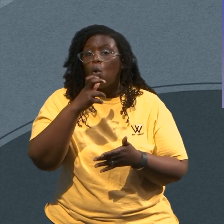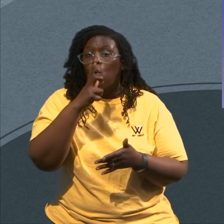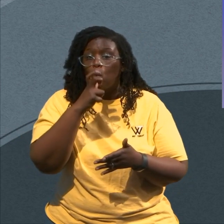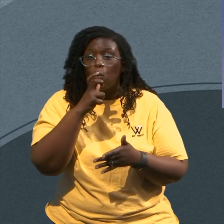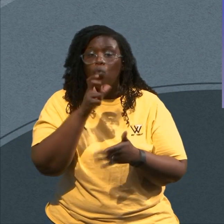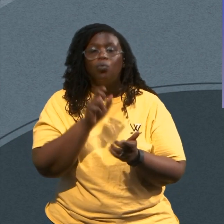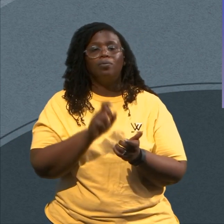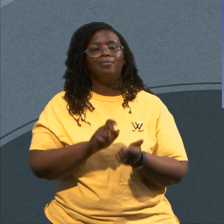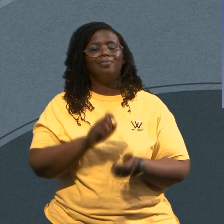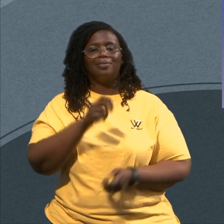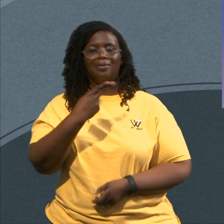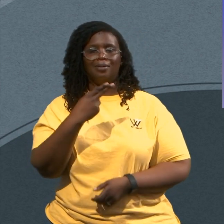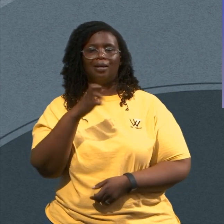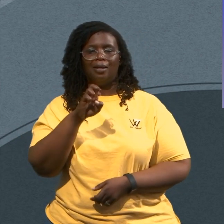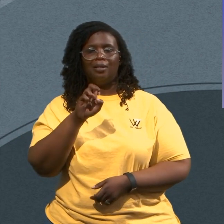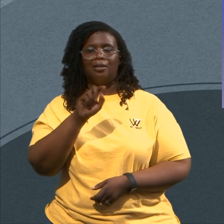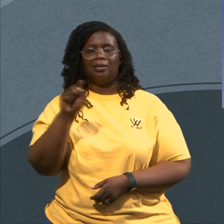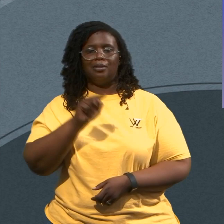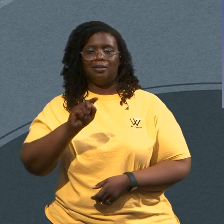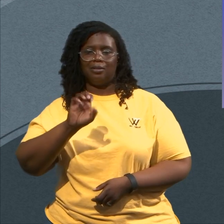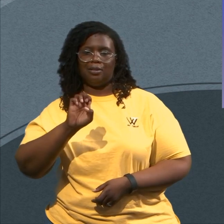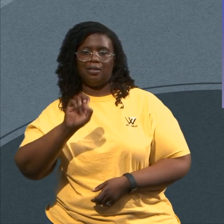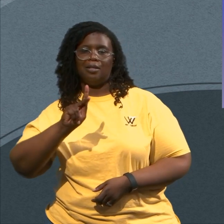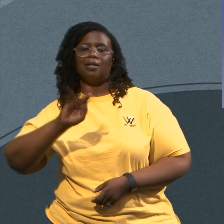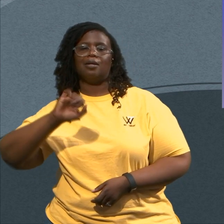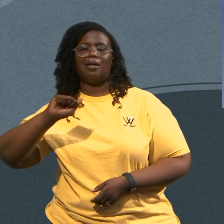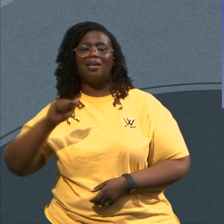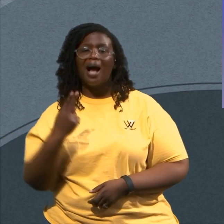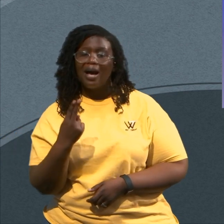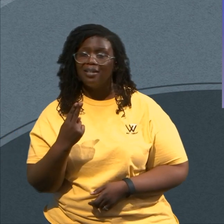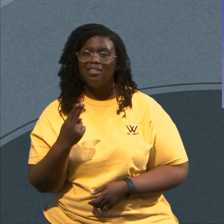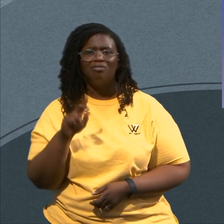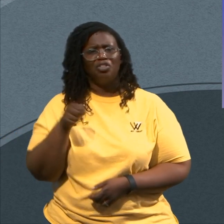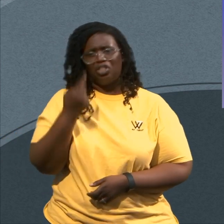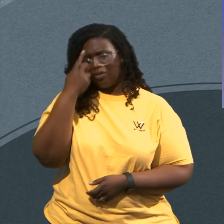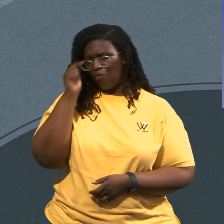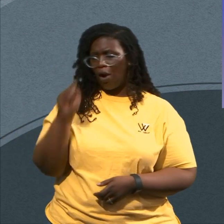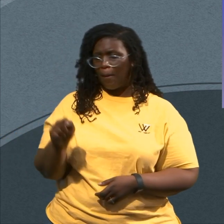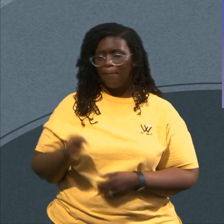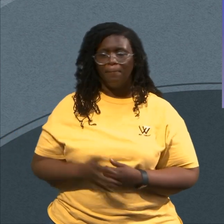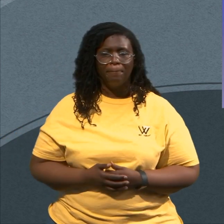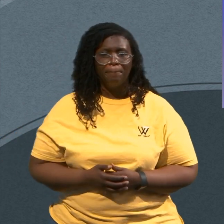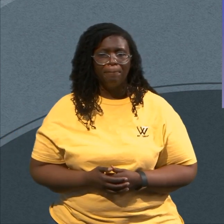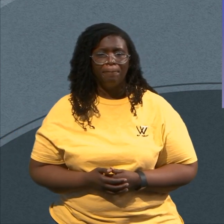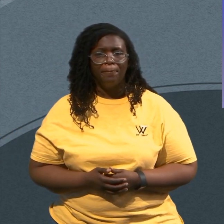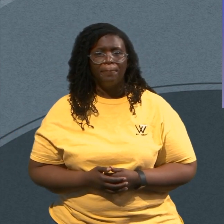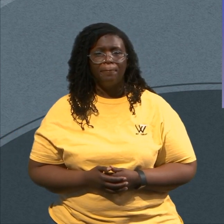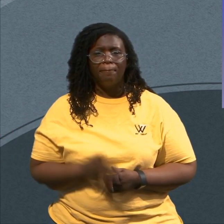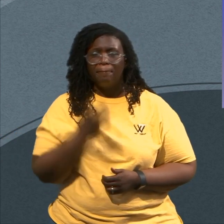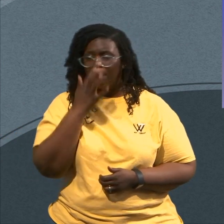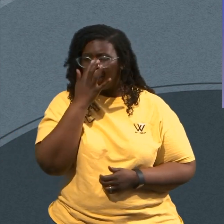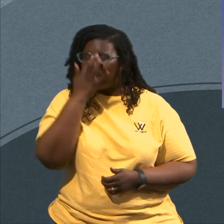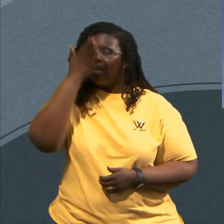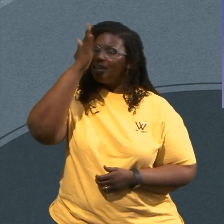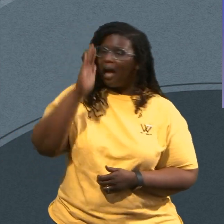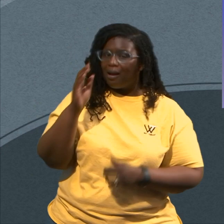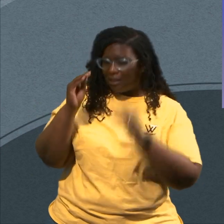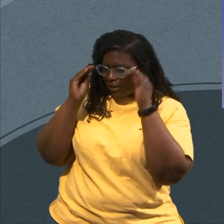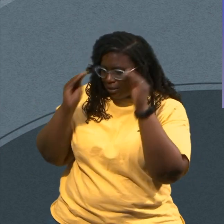What God Is Saying Is You Won't Get The Personal Revelation Of Me That You Need While